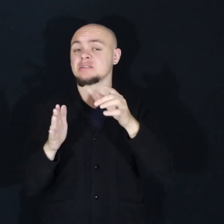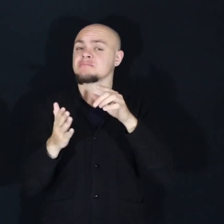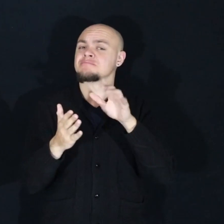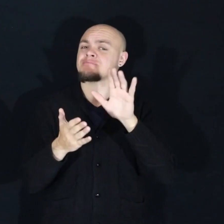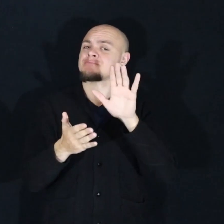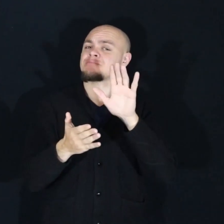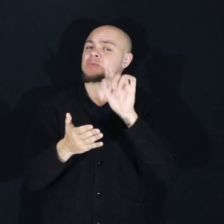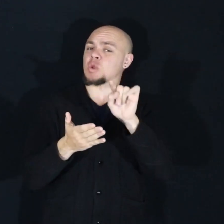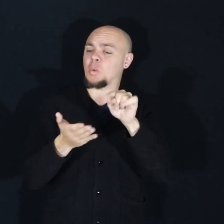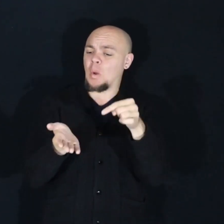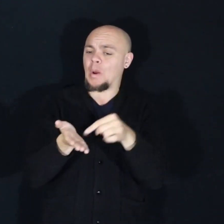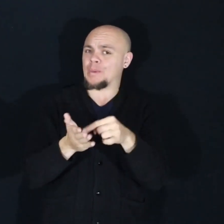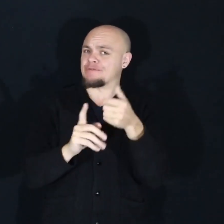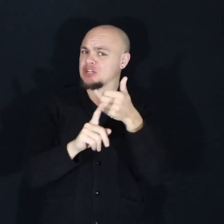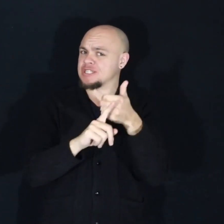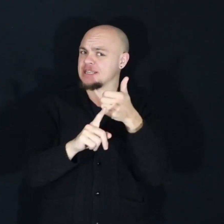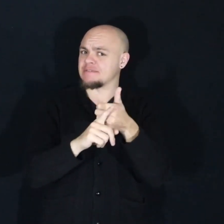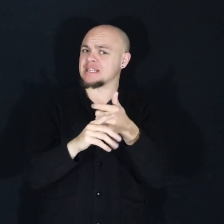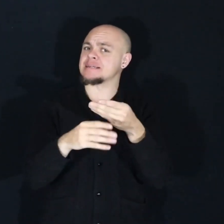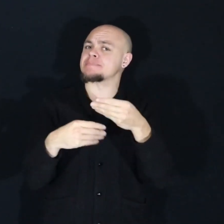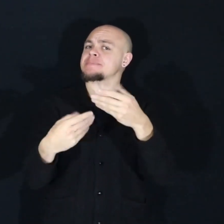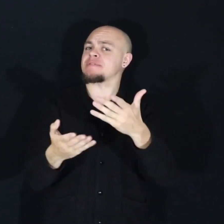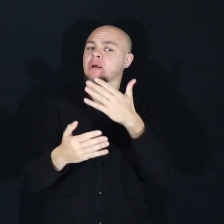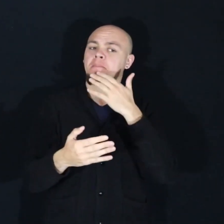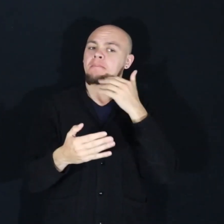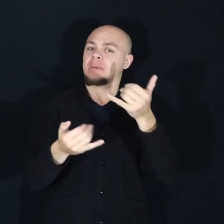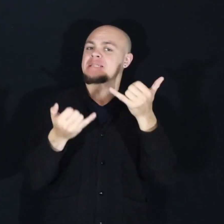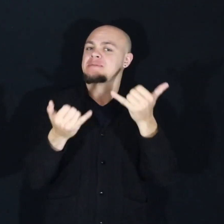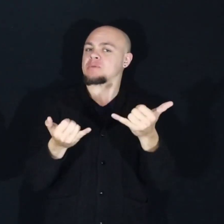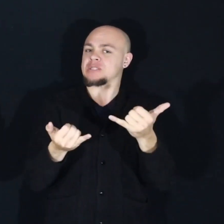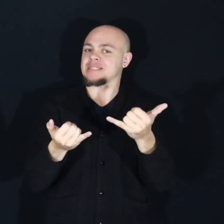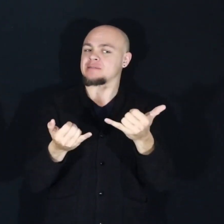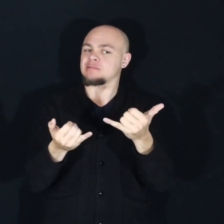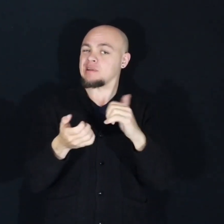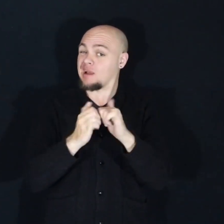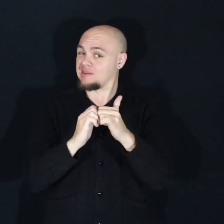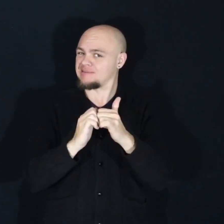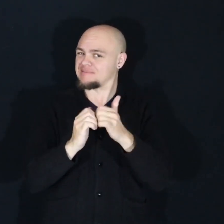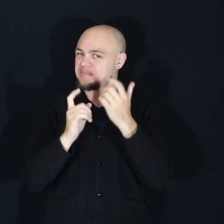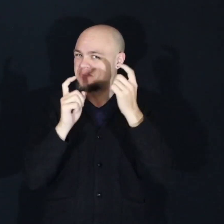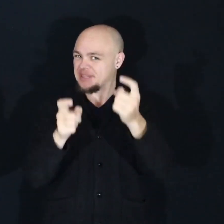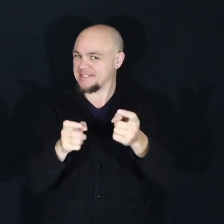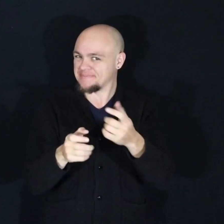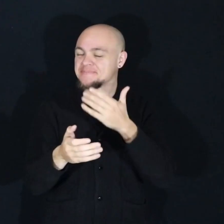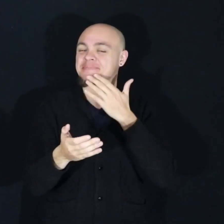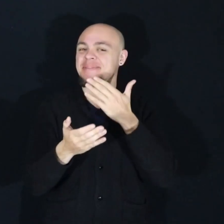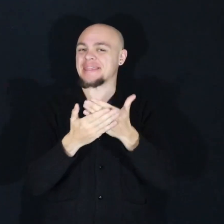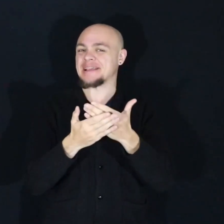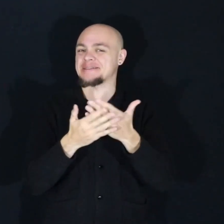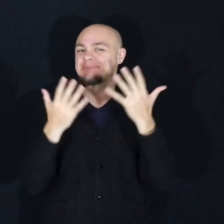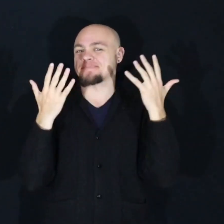yourself to give yourself the best present of presents in the moment. Thank you.